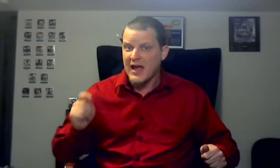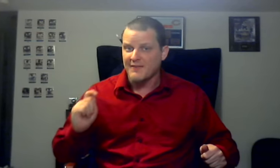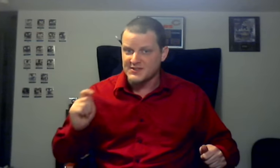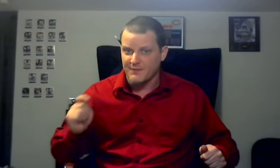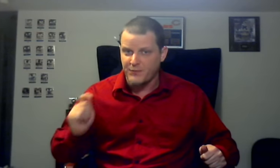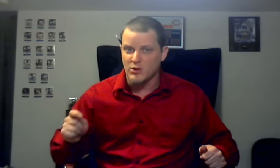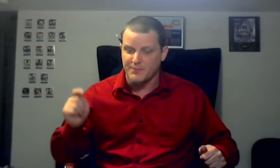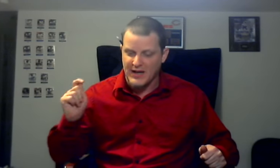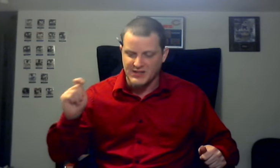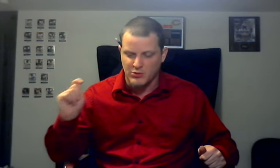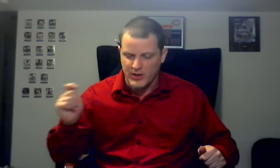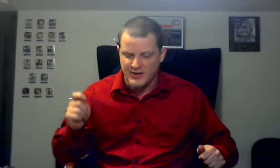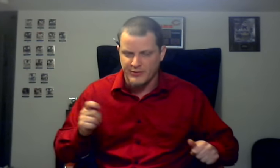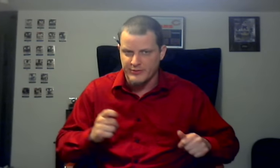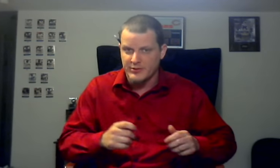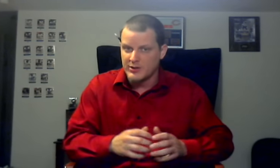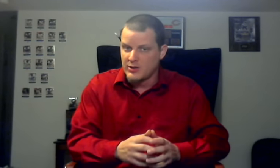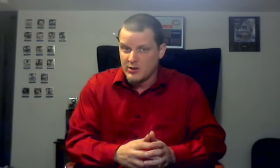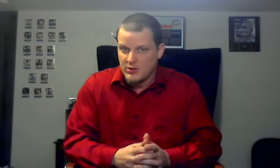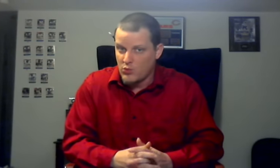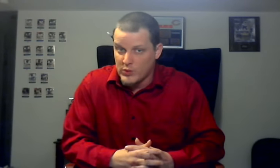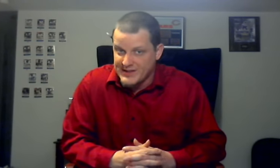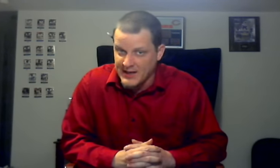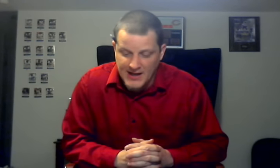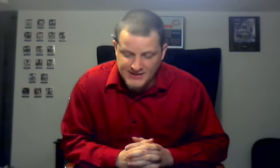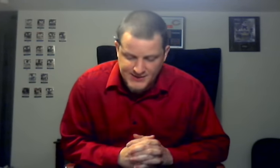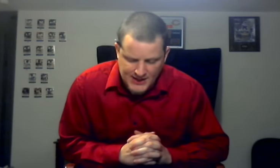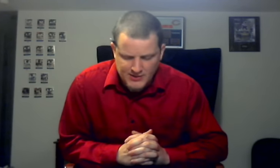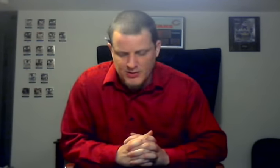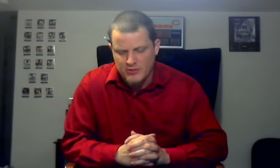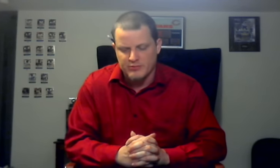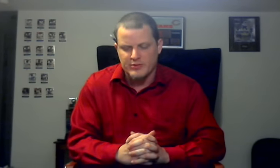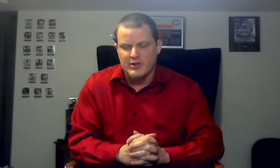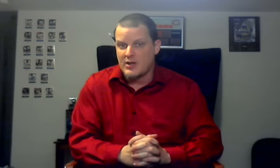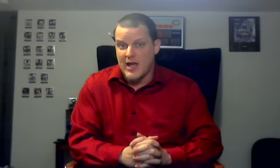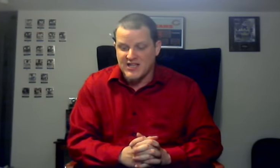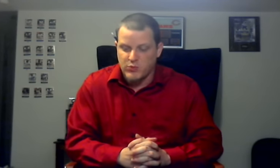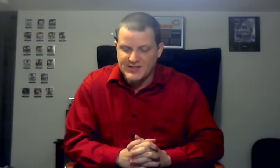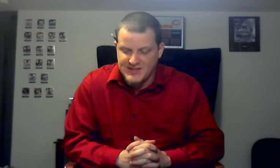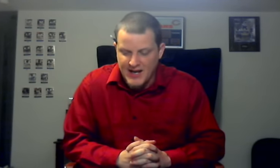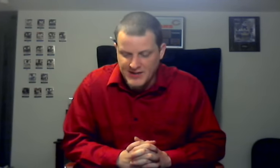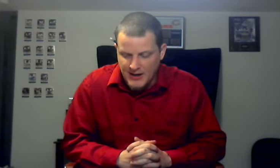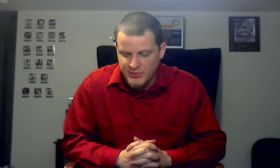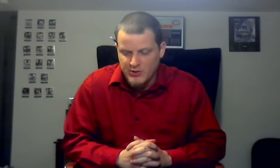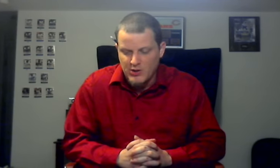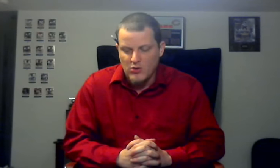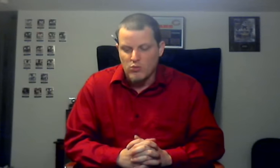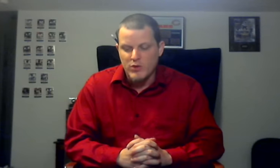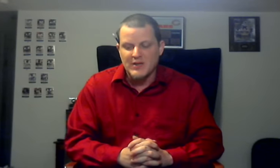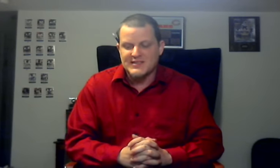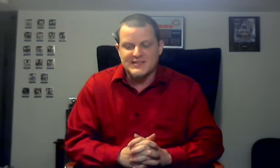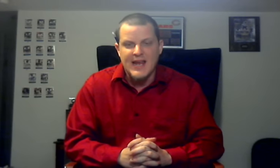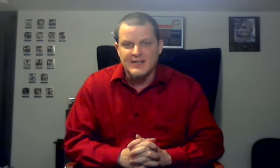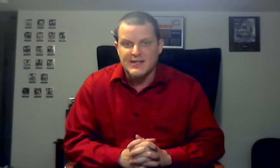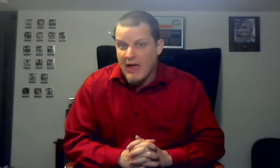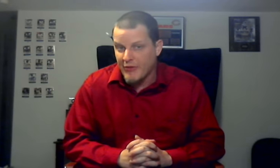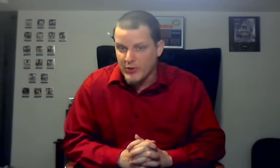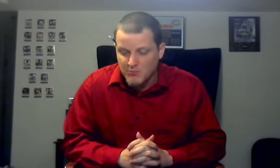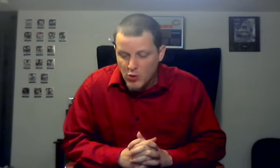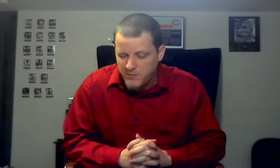path set forth by the creative. We cannot stand alone. As we stand up, we must stand together and move